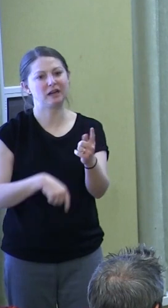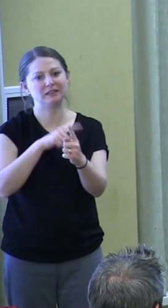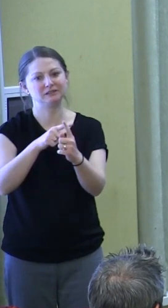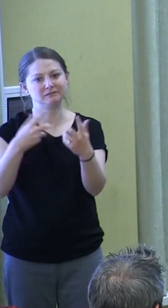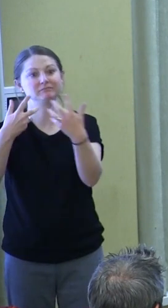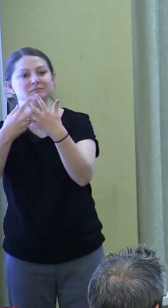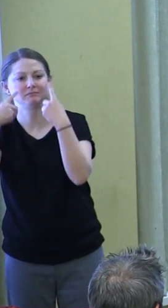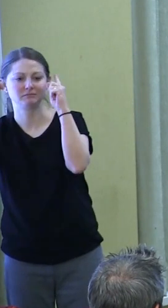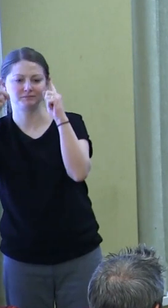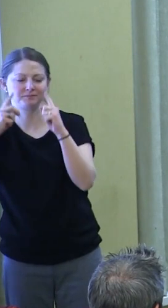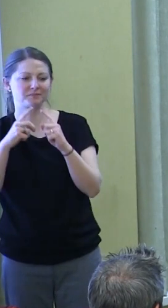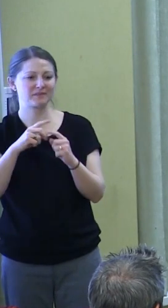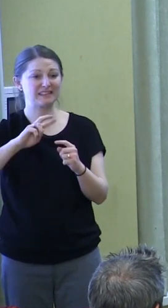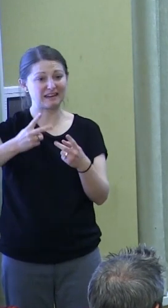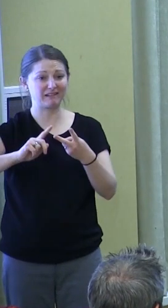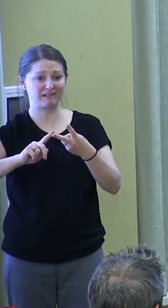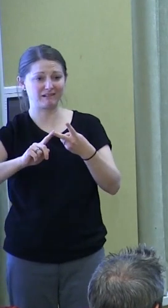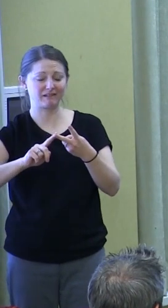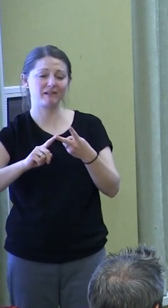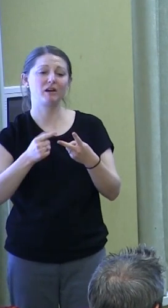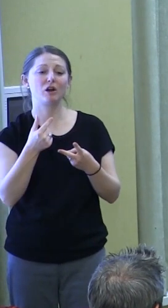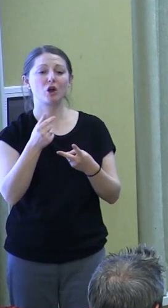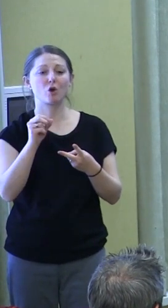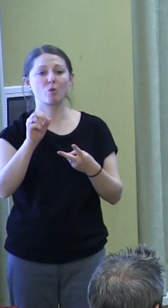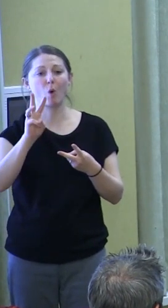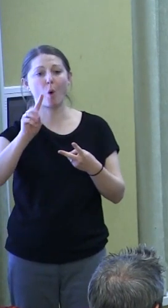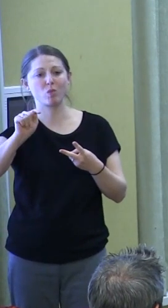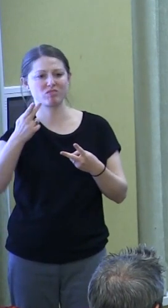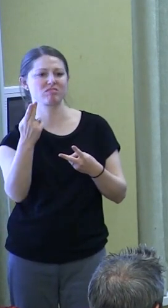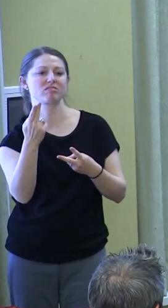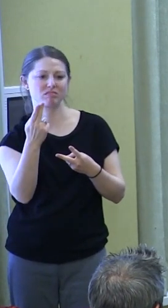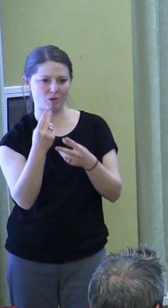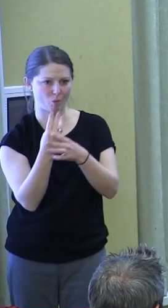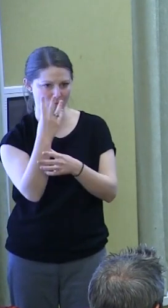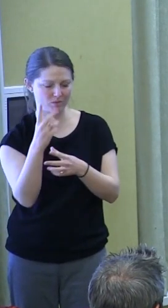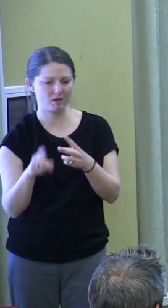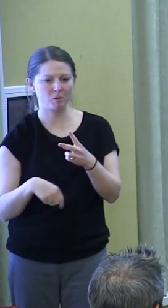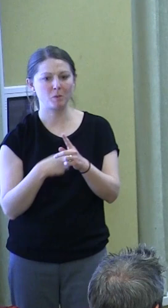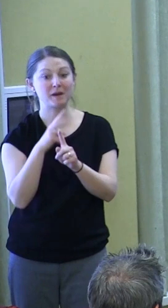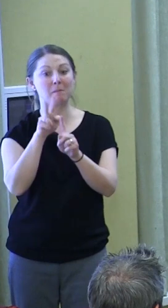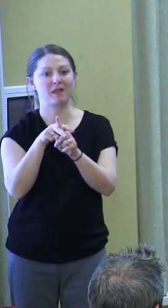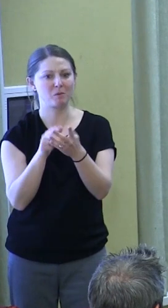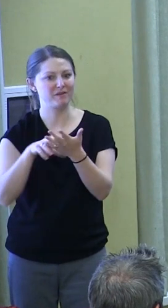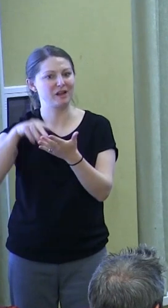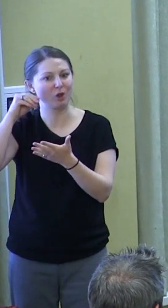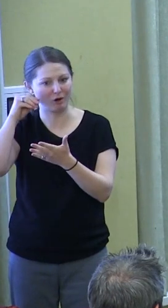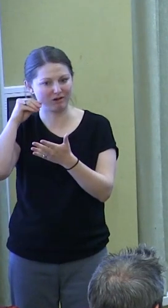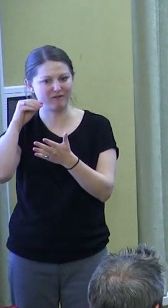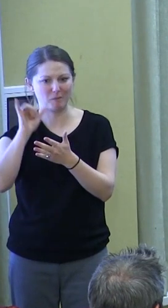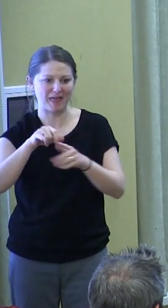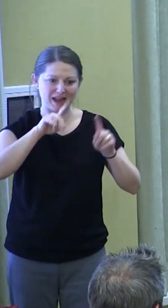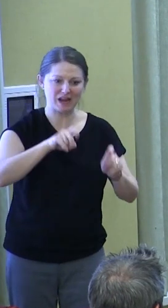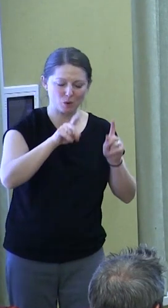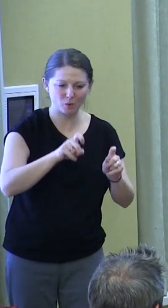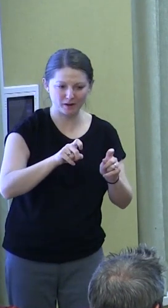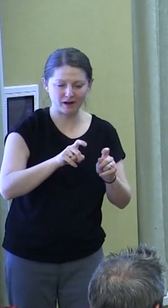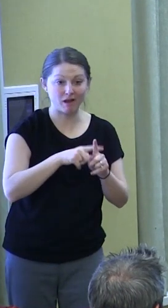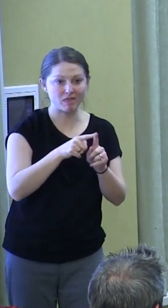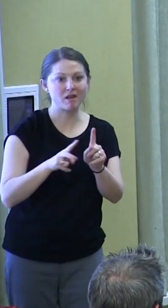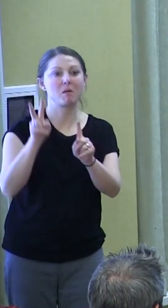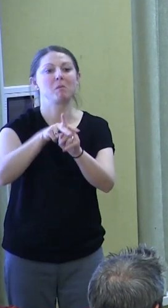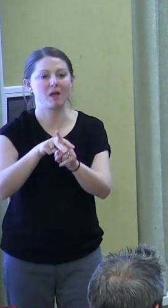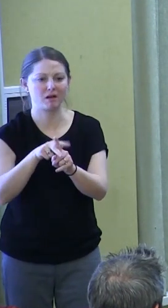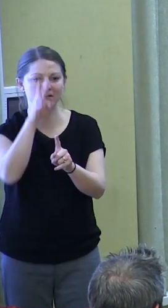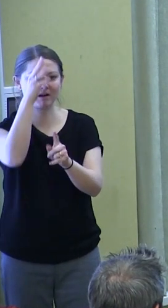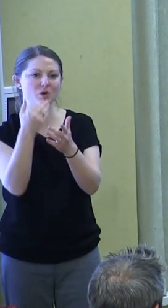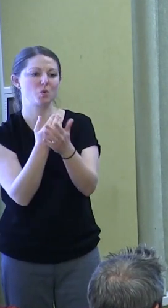pragmatism is growth. We grow when we apply what we've learned from that inquiry. We create new